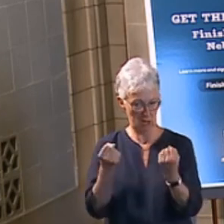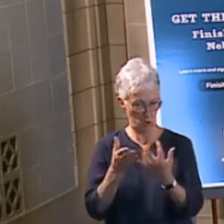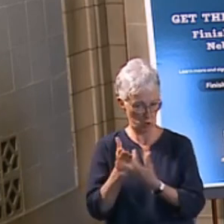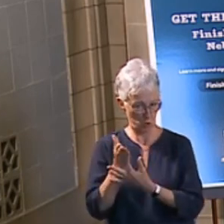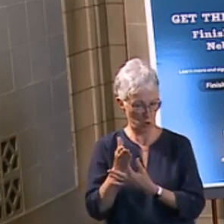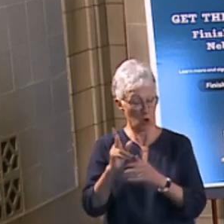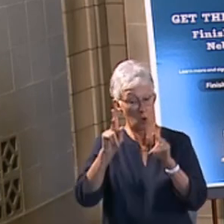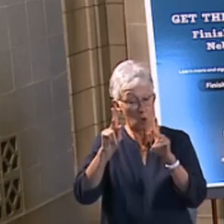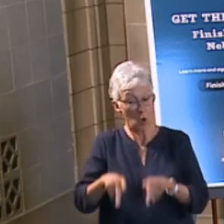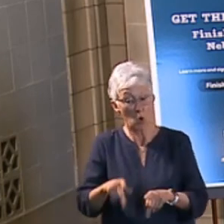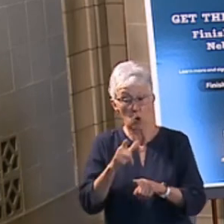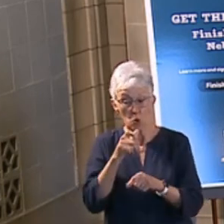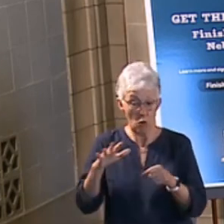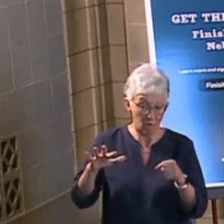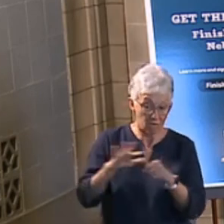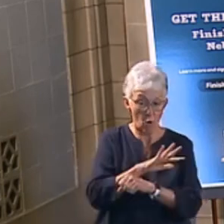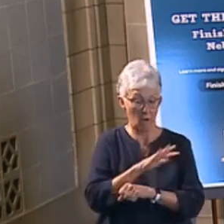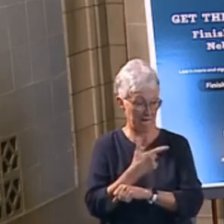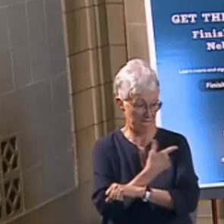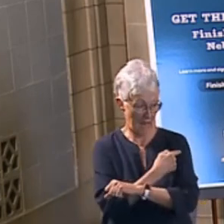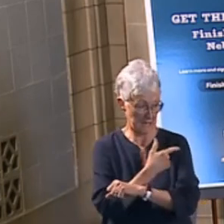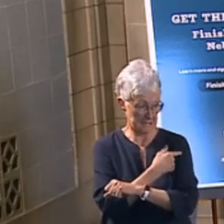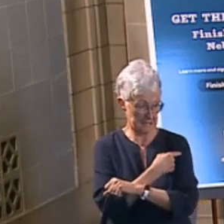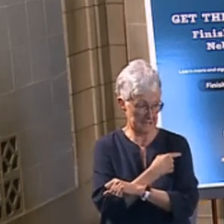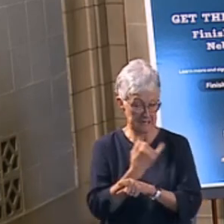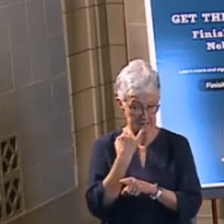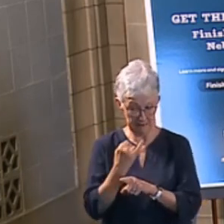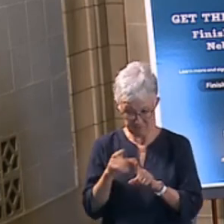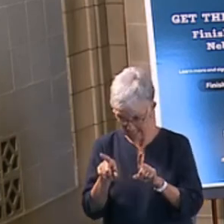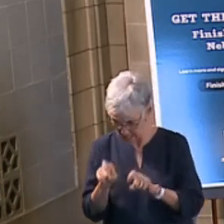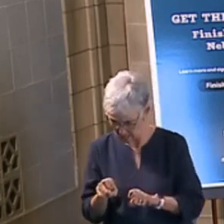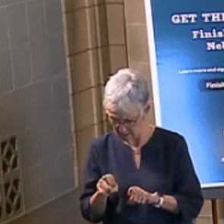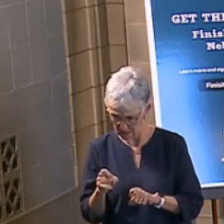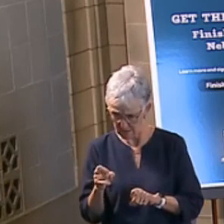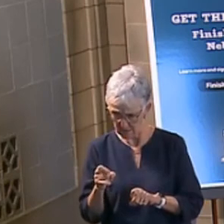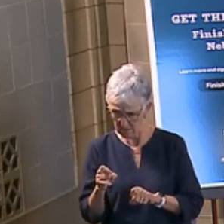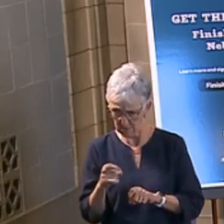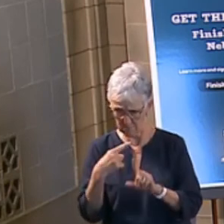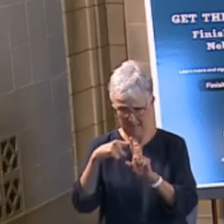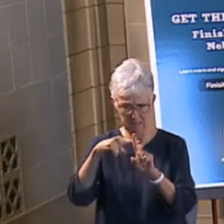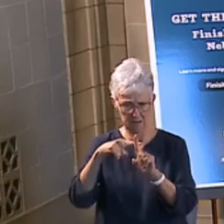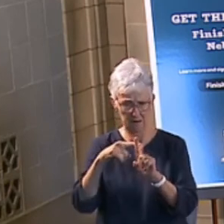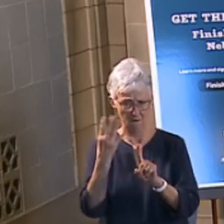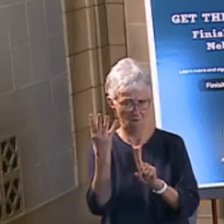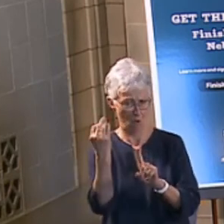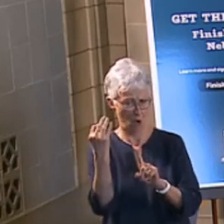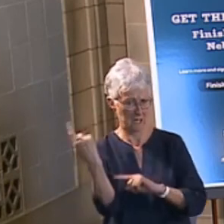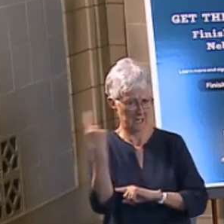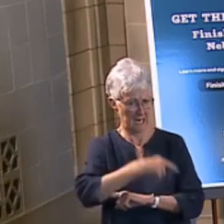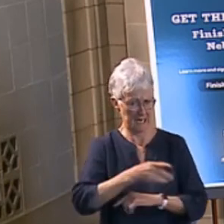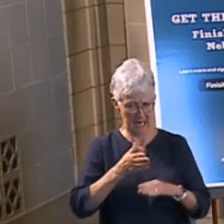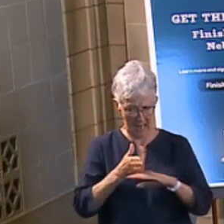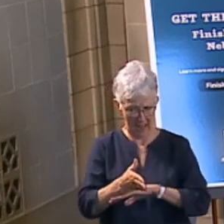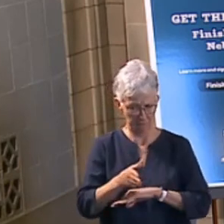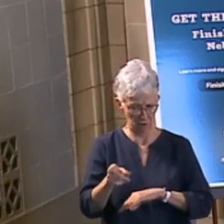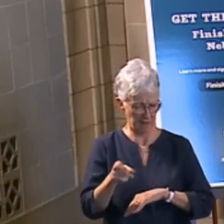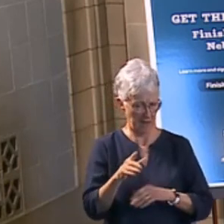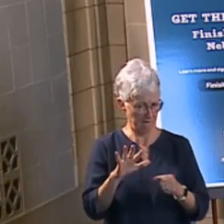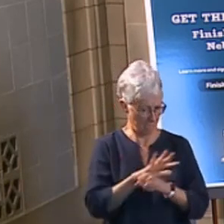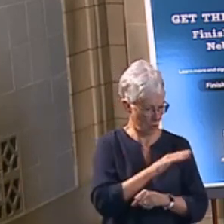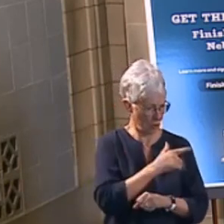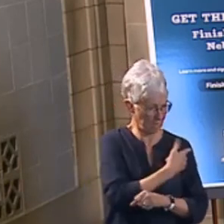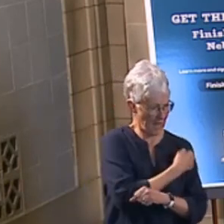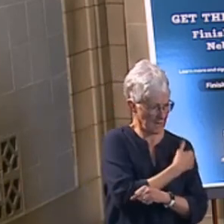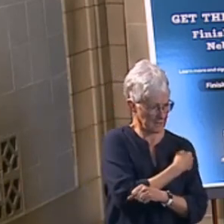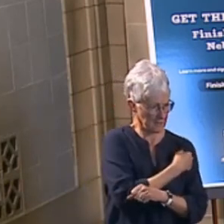fully vaccinated if they test positive 14 days after being fully vaccinated. So we